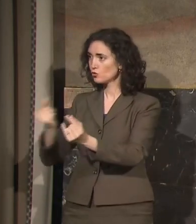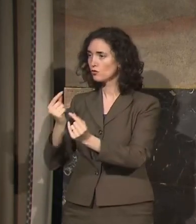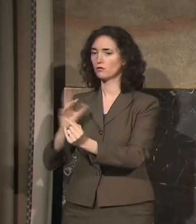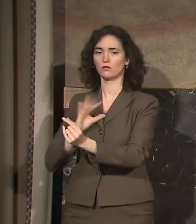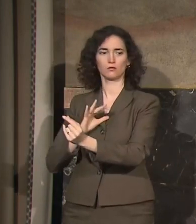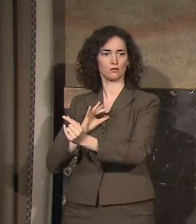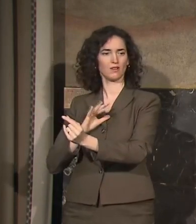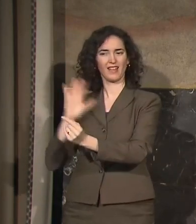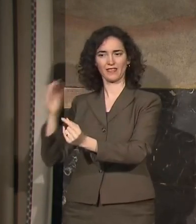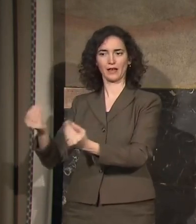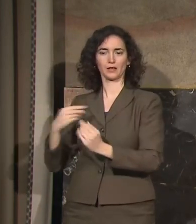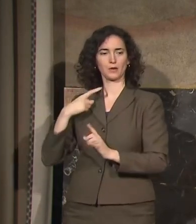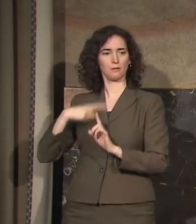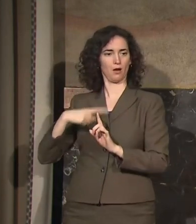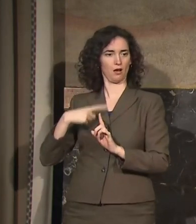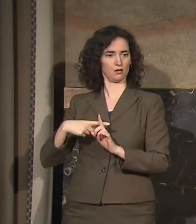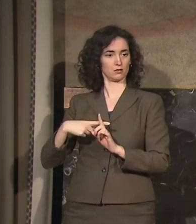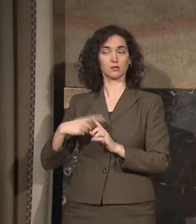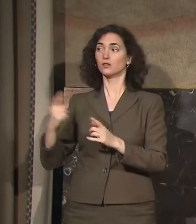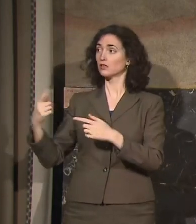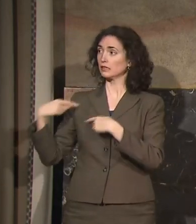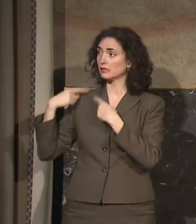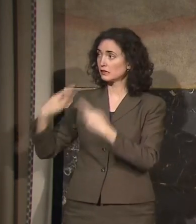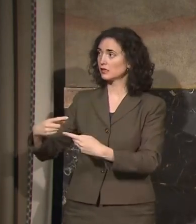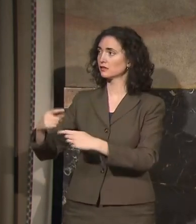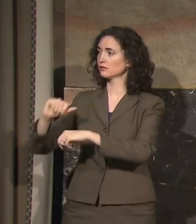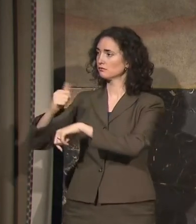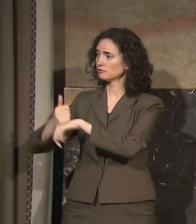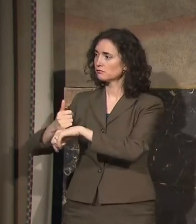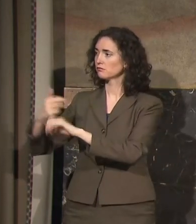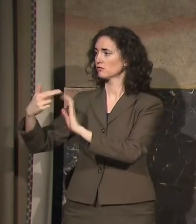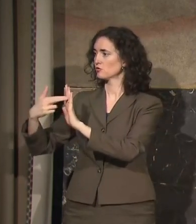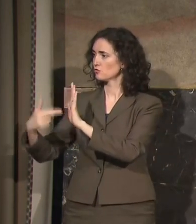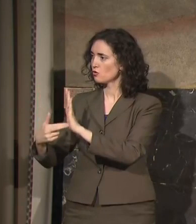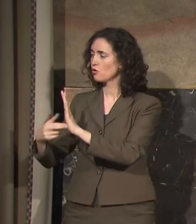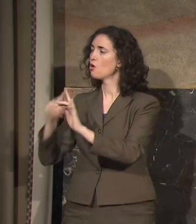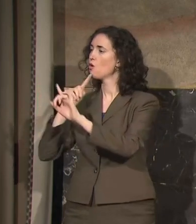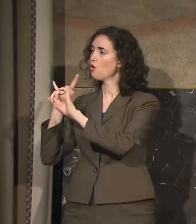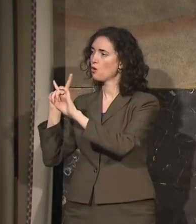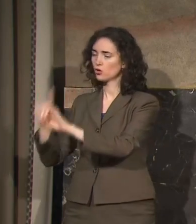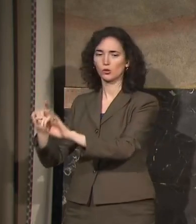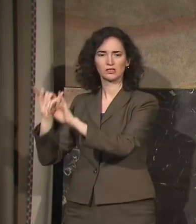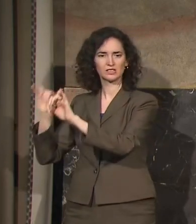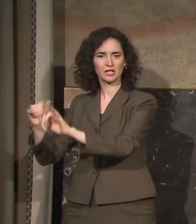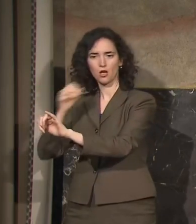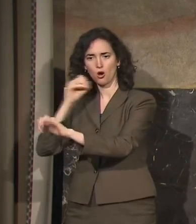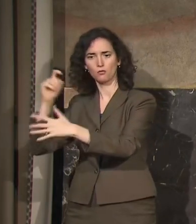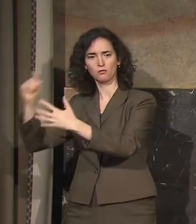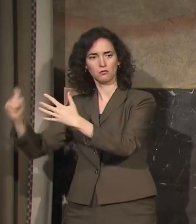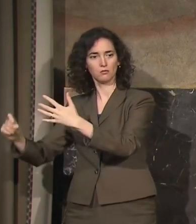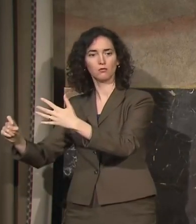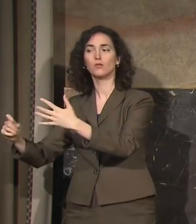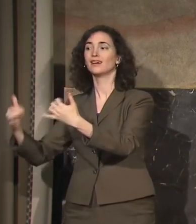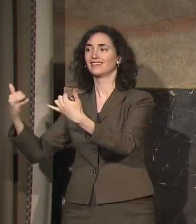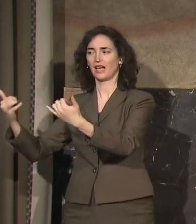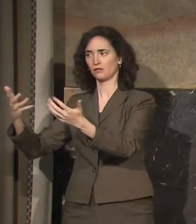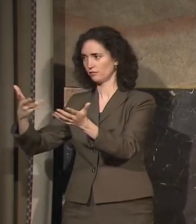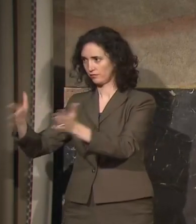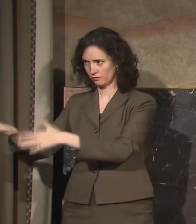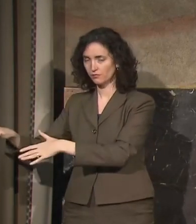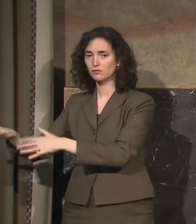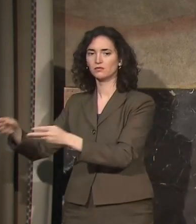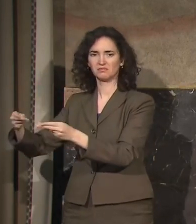restrictions over time that ended up with the stay-home order. And now it's given way to phase one.